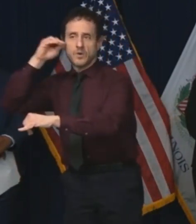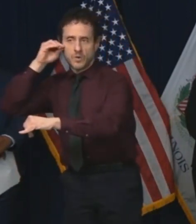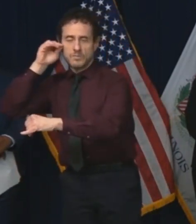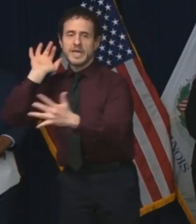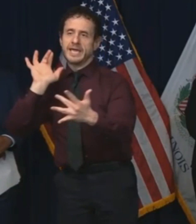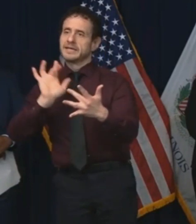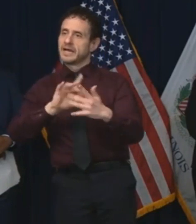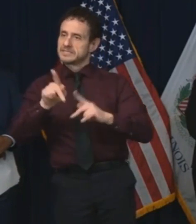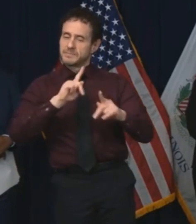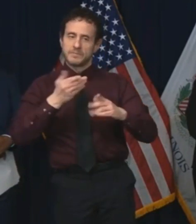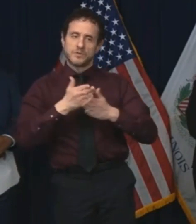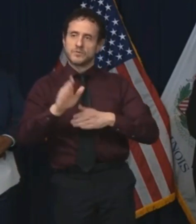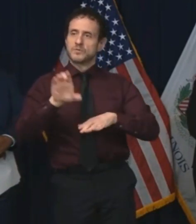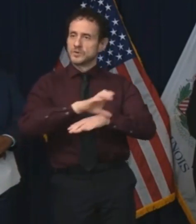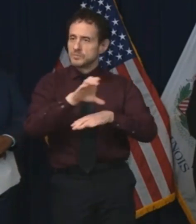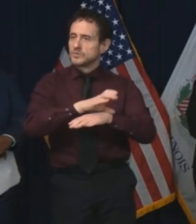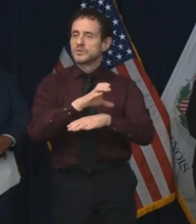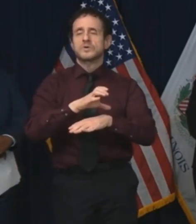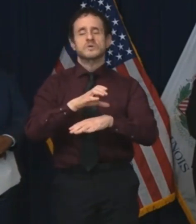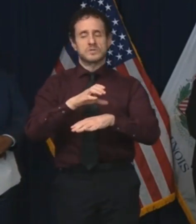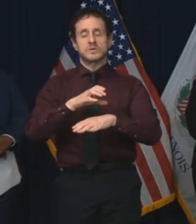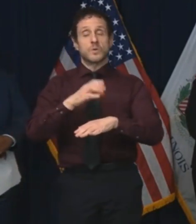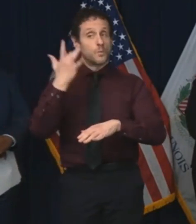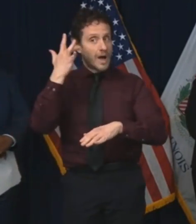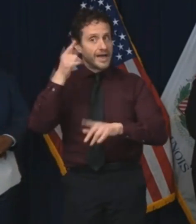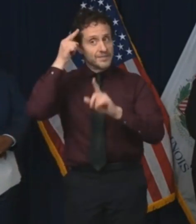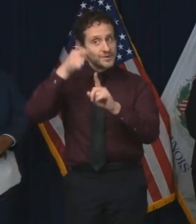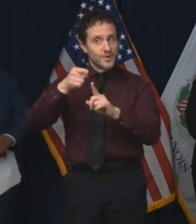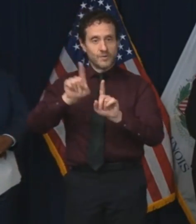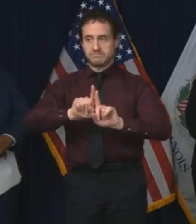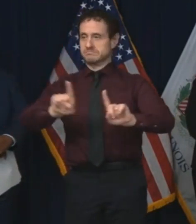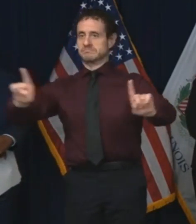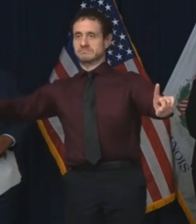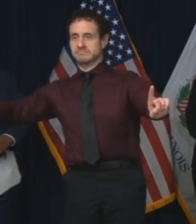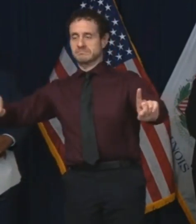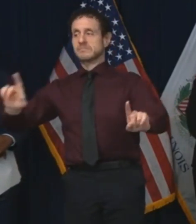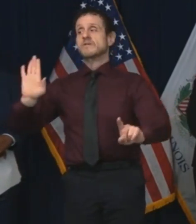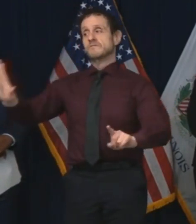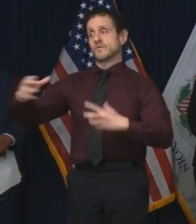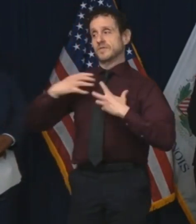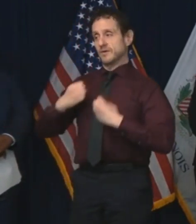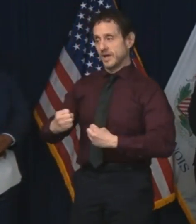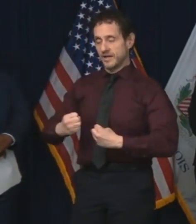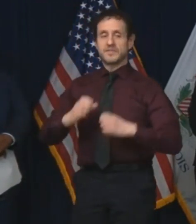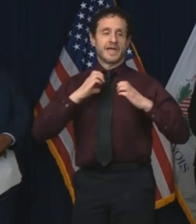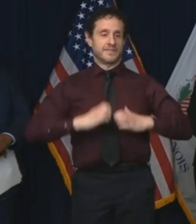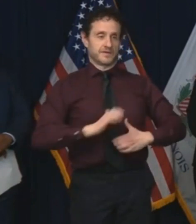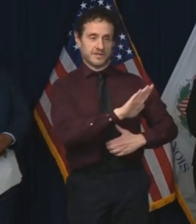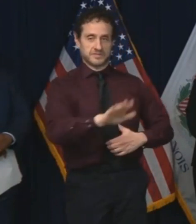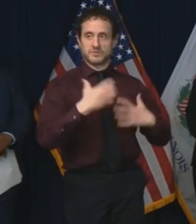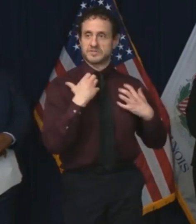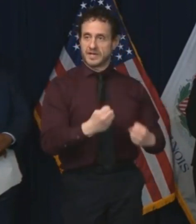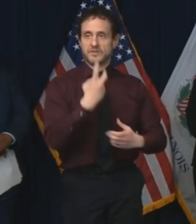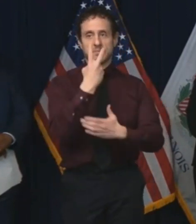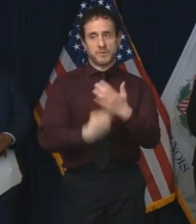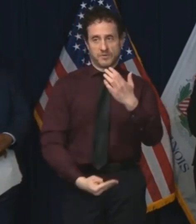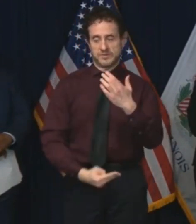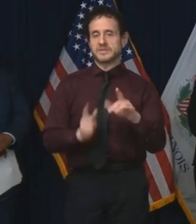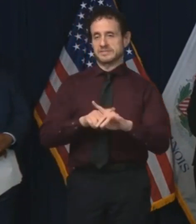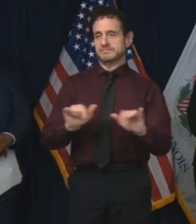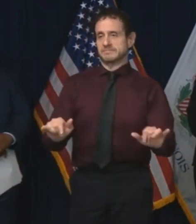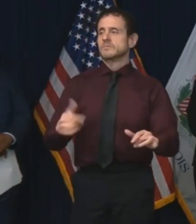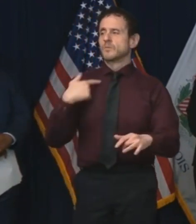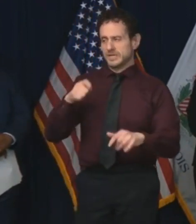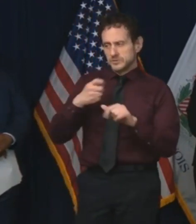possible to comply with social distancing guidelines for their health as well as the safety of our our simultaneously.